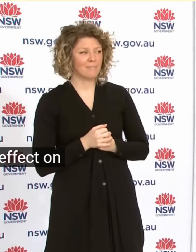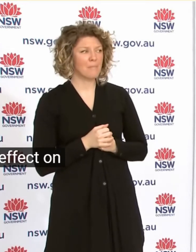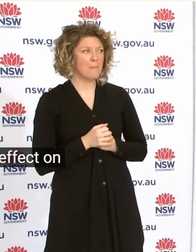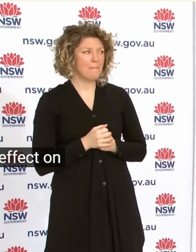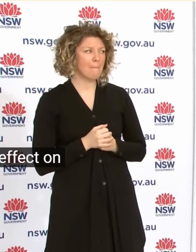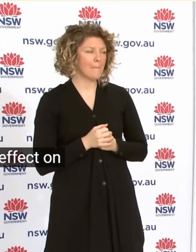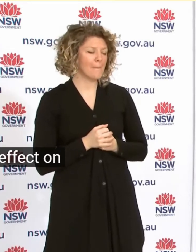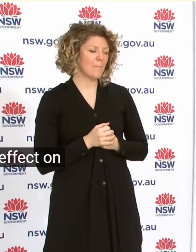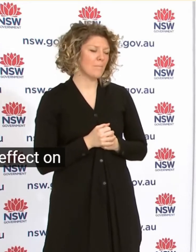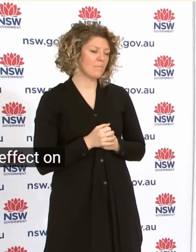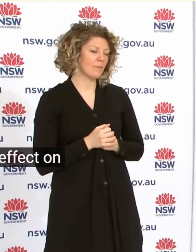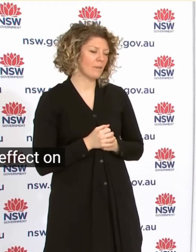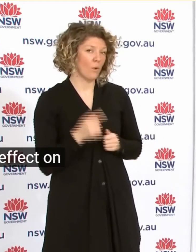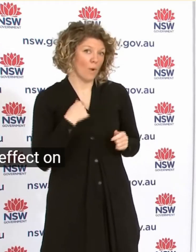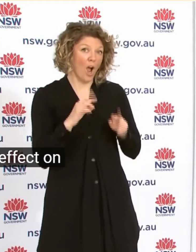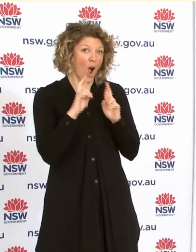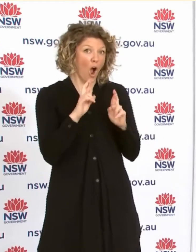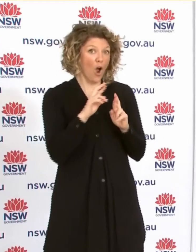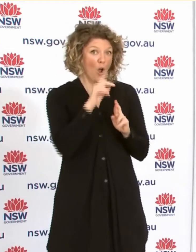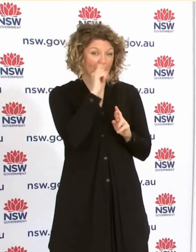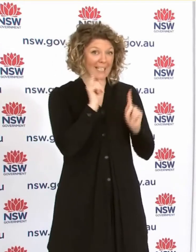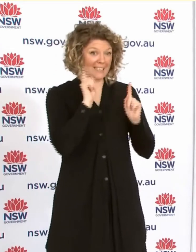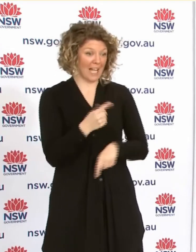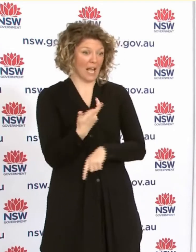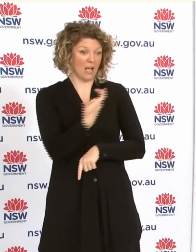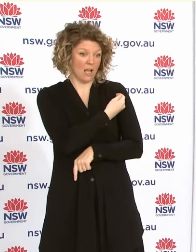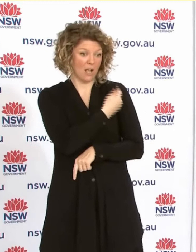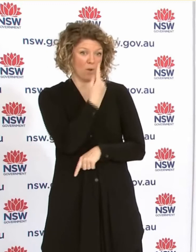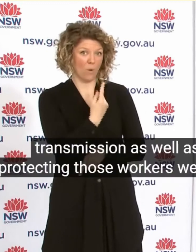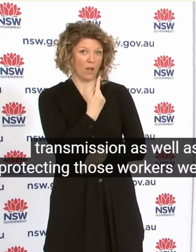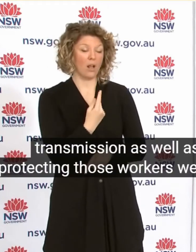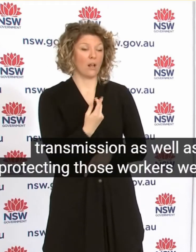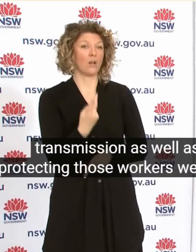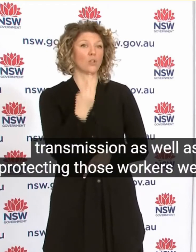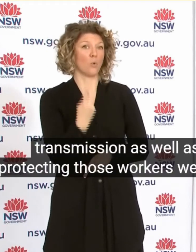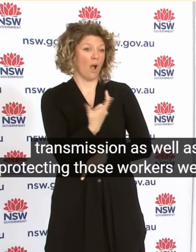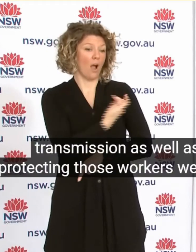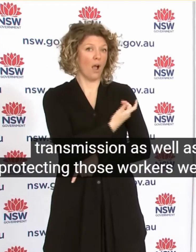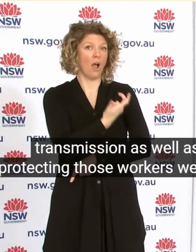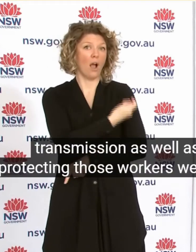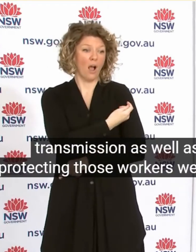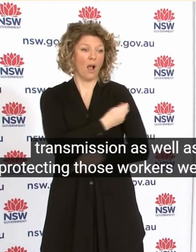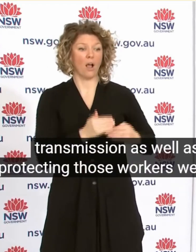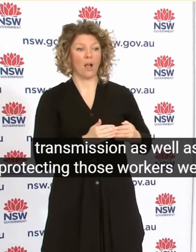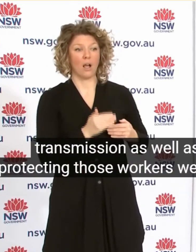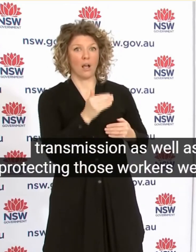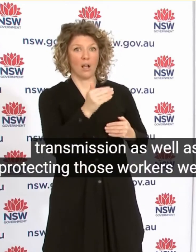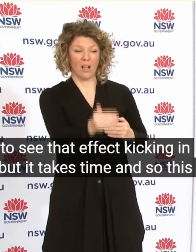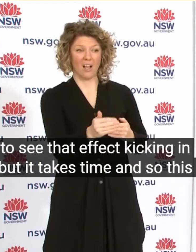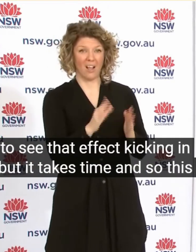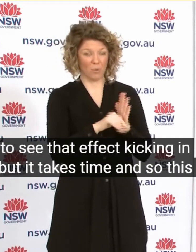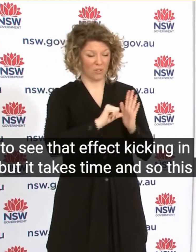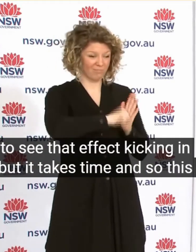Hope To See That Effect Kick In But It Takes Time And So This Enhanced Set Of Measures Is Really Aiming To Bias That Time